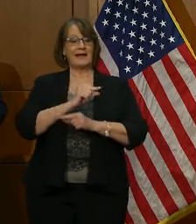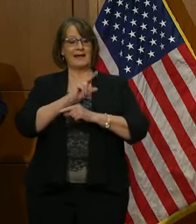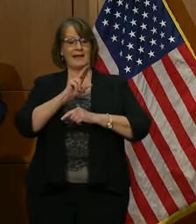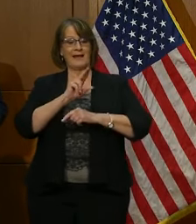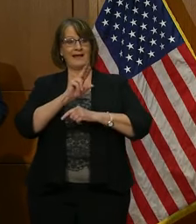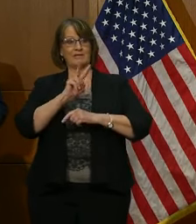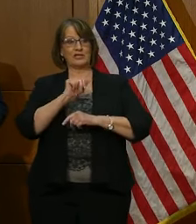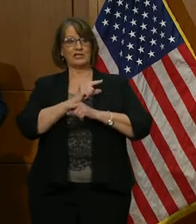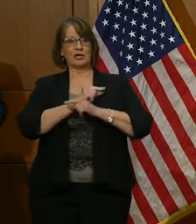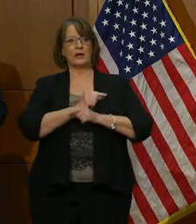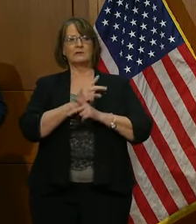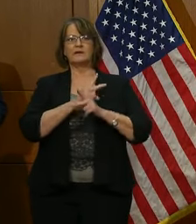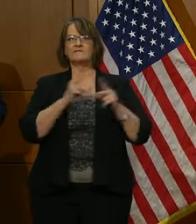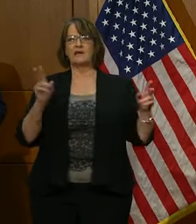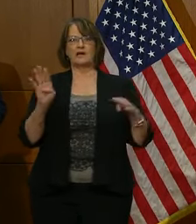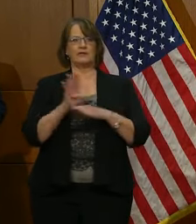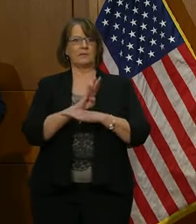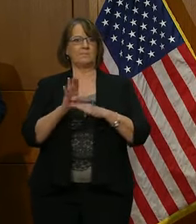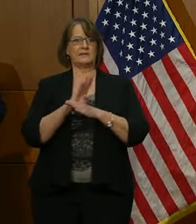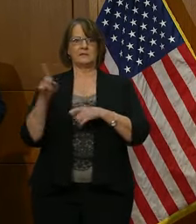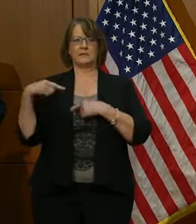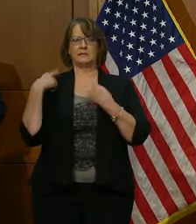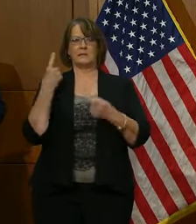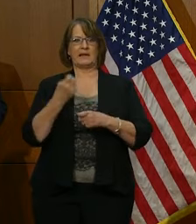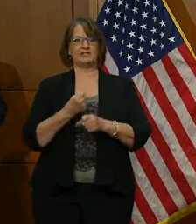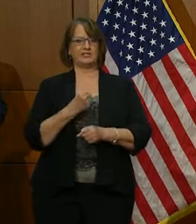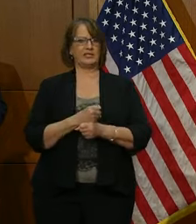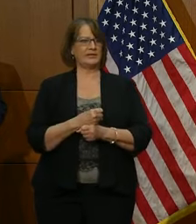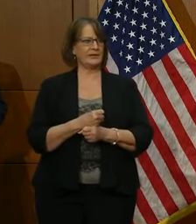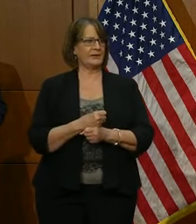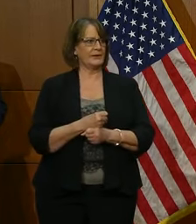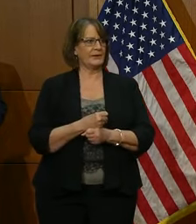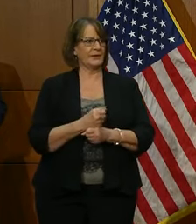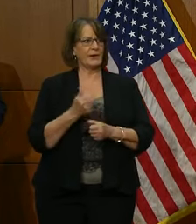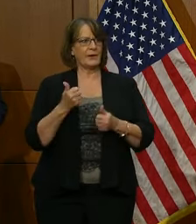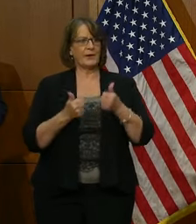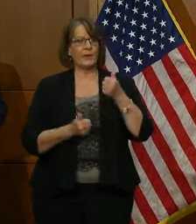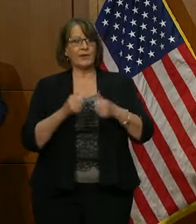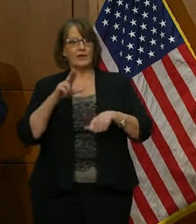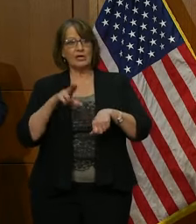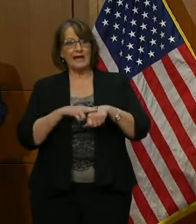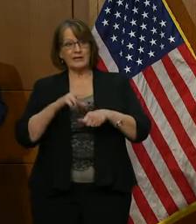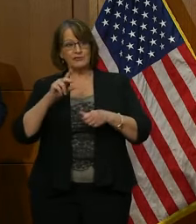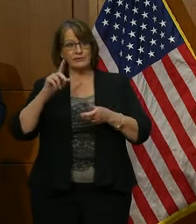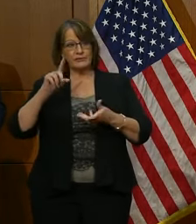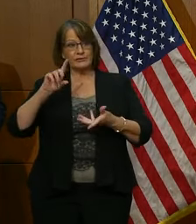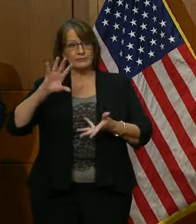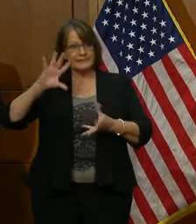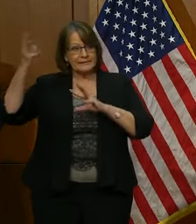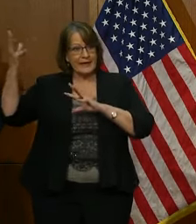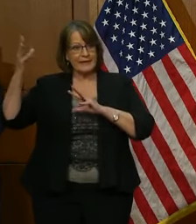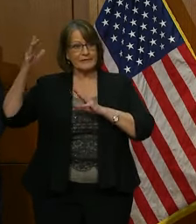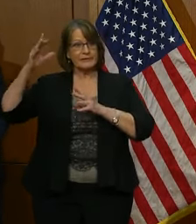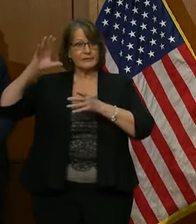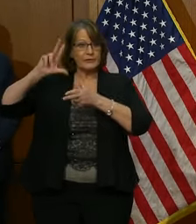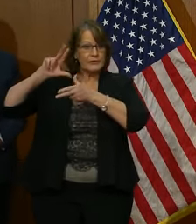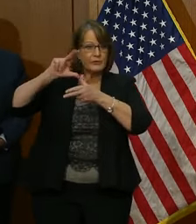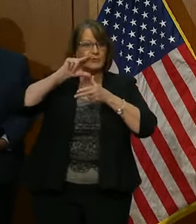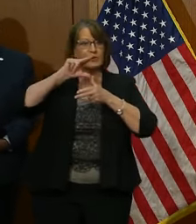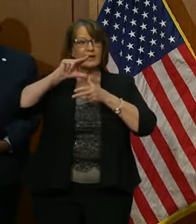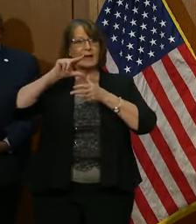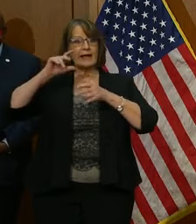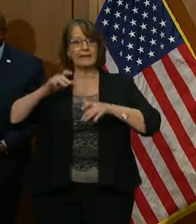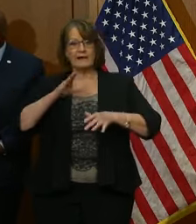has been very busy this past year. And whether it be natural disasters with storms, flooding,